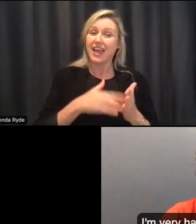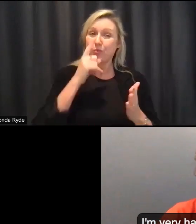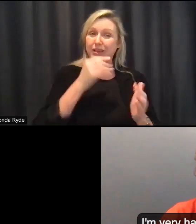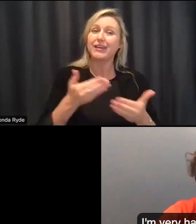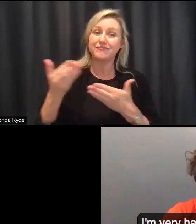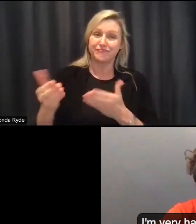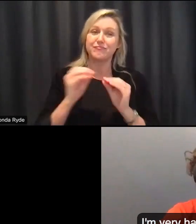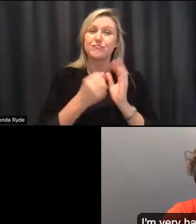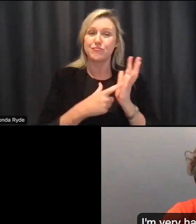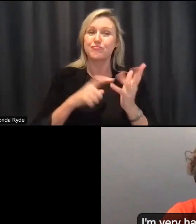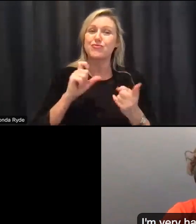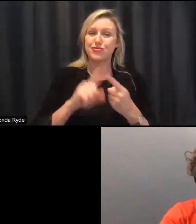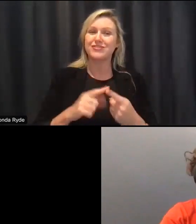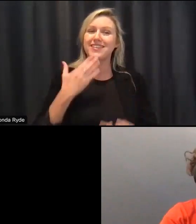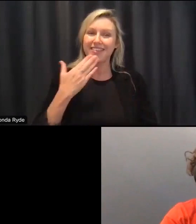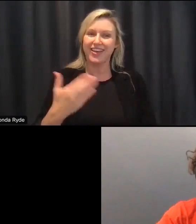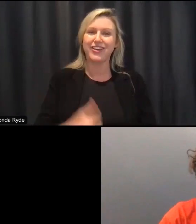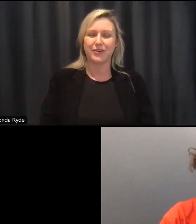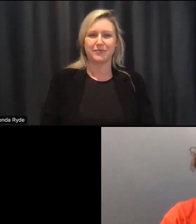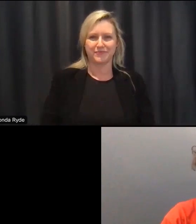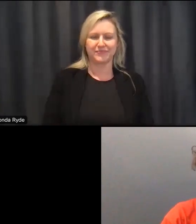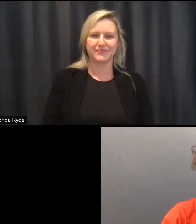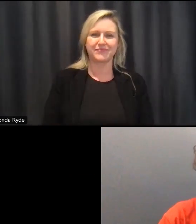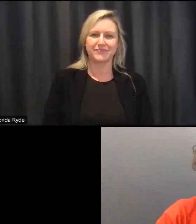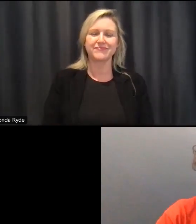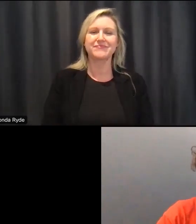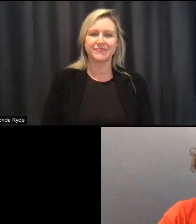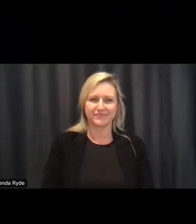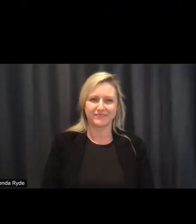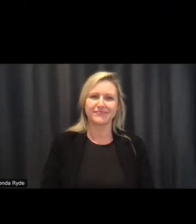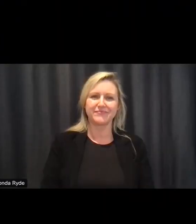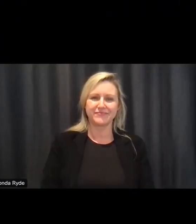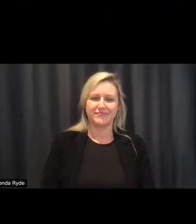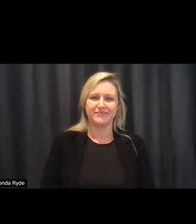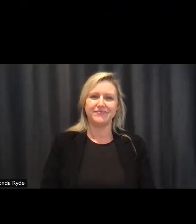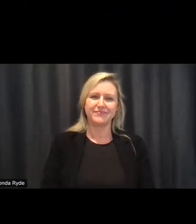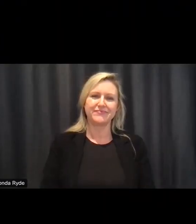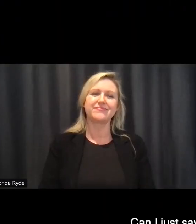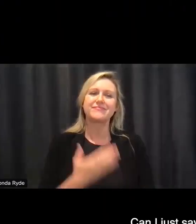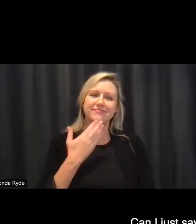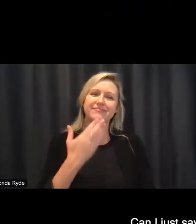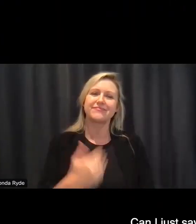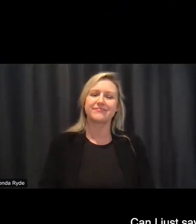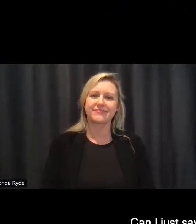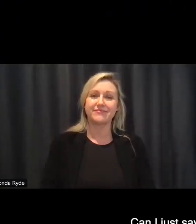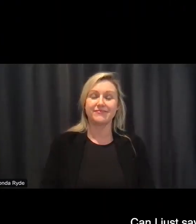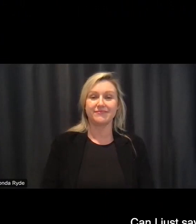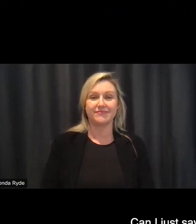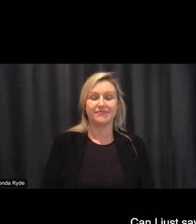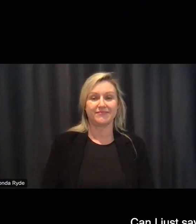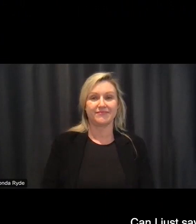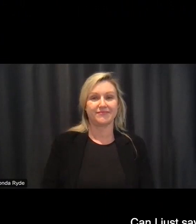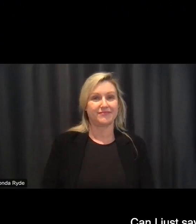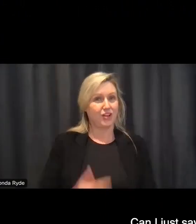um thanks first yeah thank you jean and can i just say how delighted i am to be